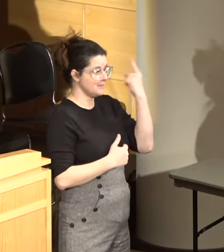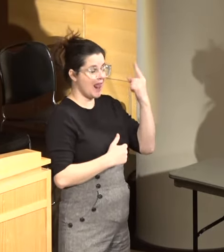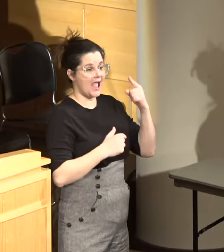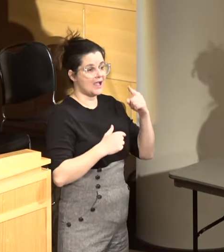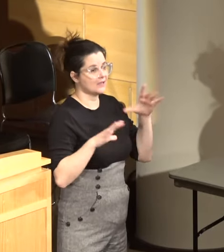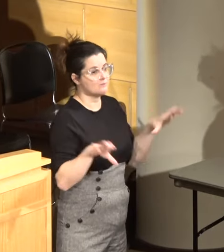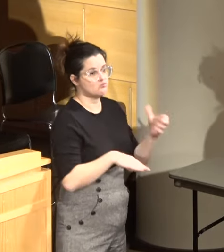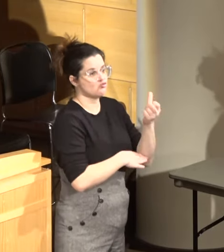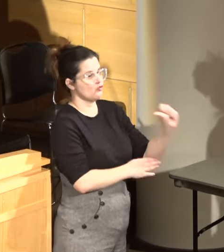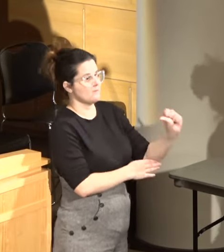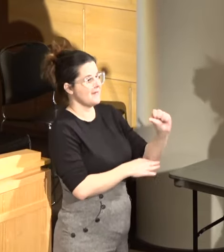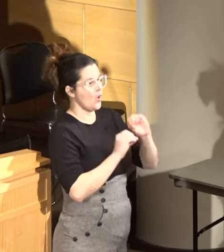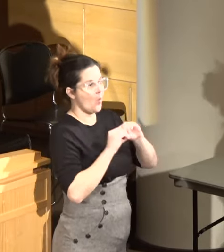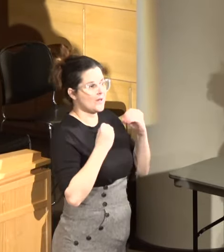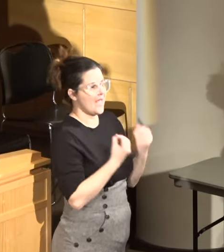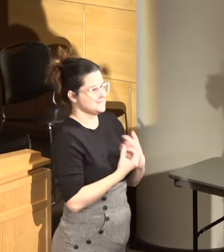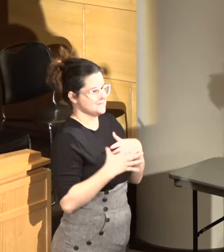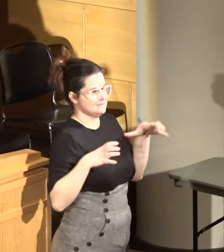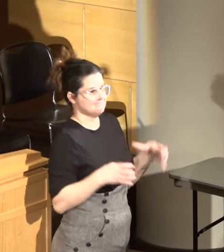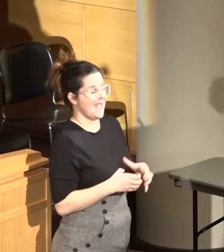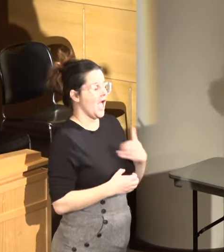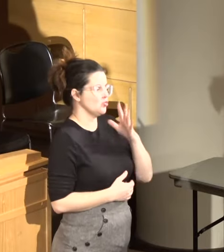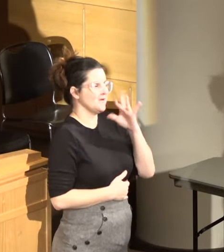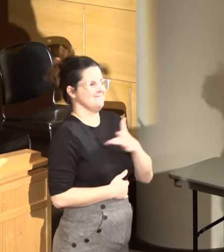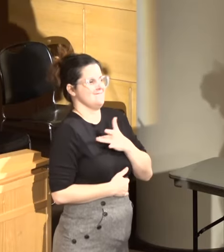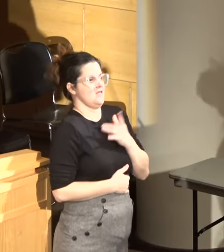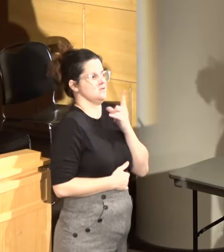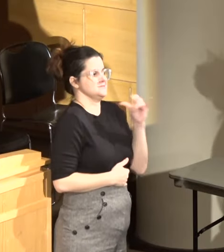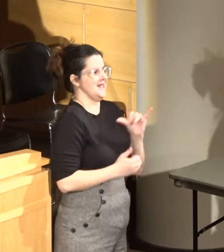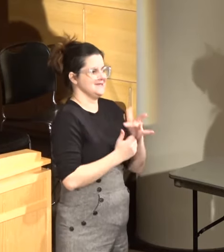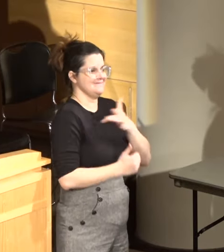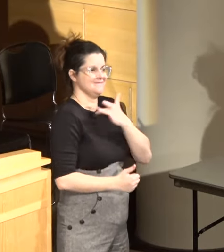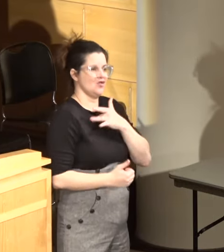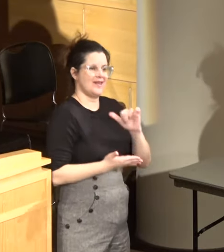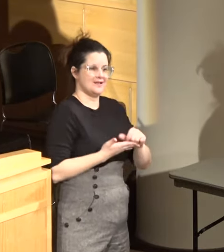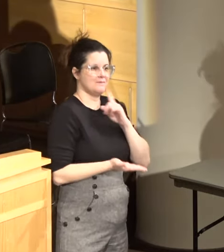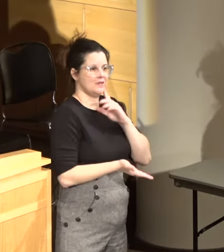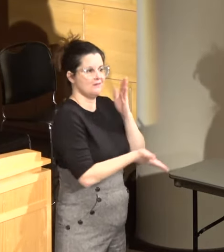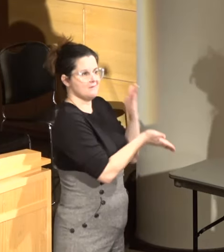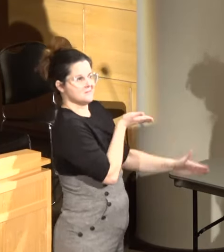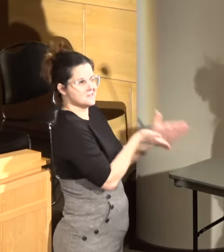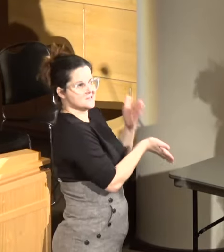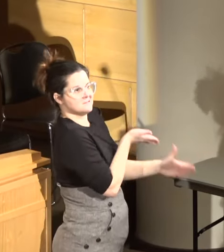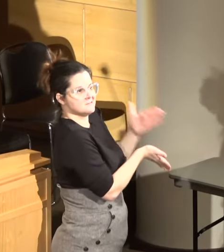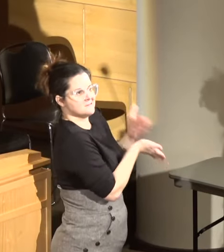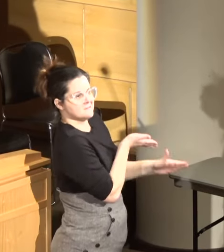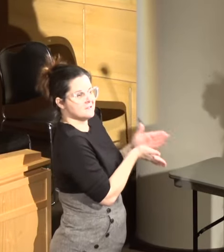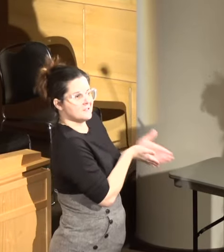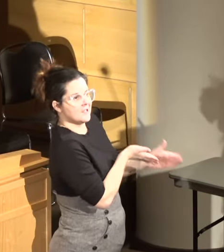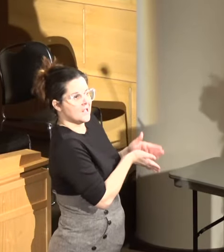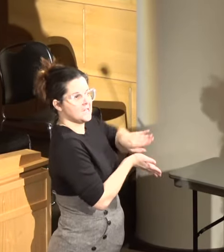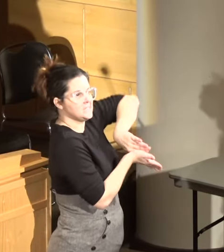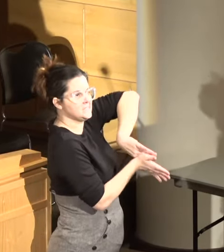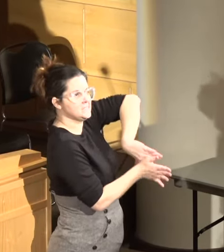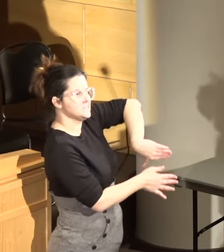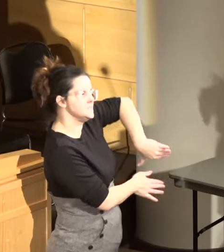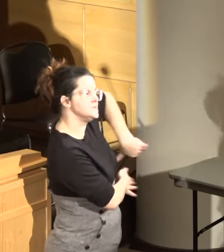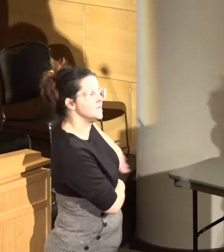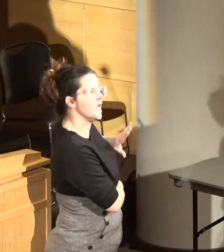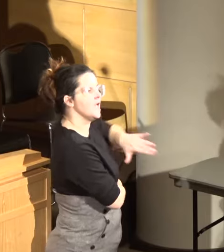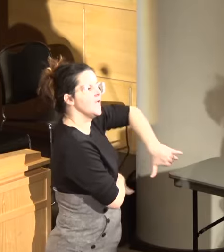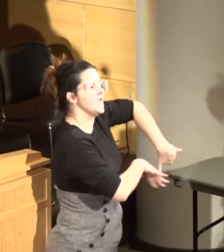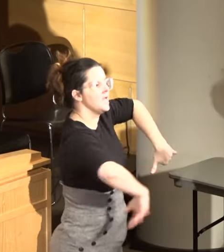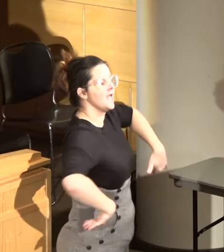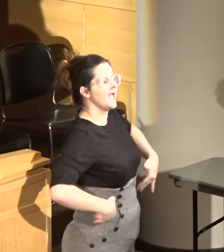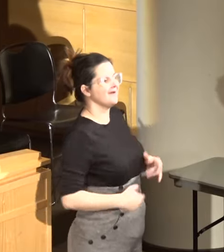I know what it feels like to feel like you're being extracted from, right? To feel like somebody